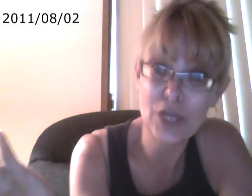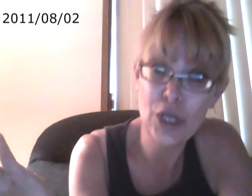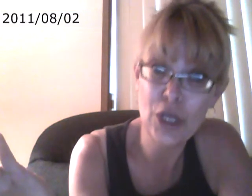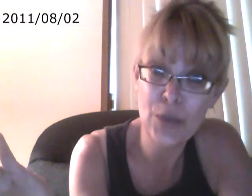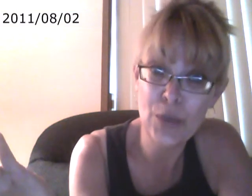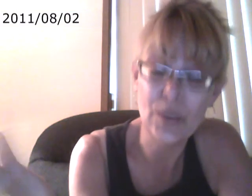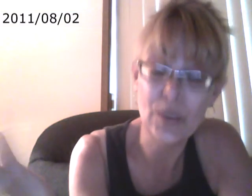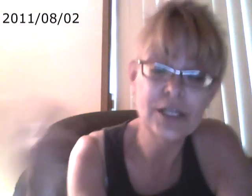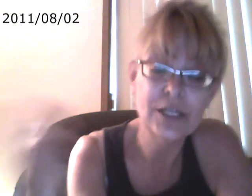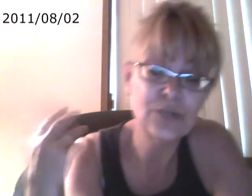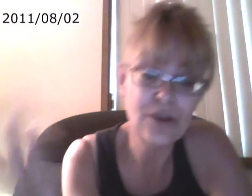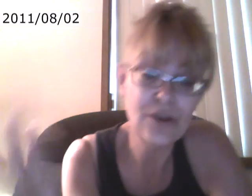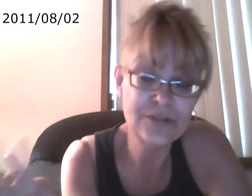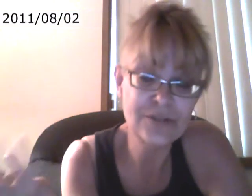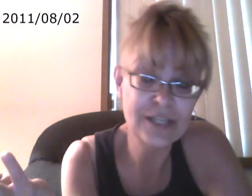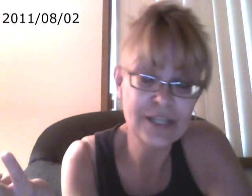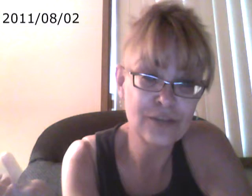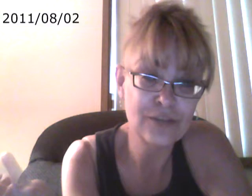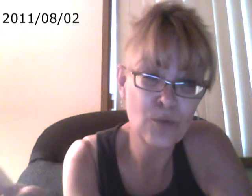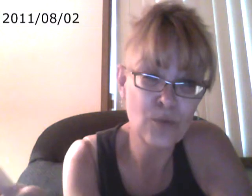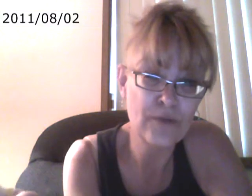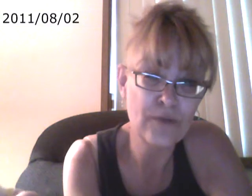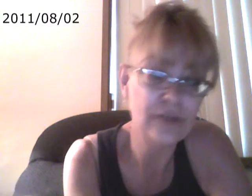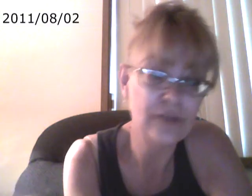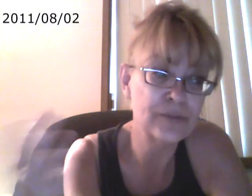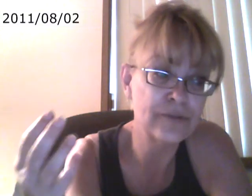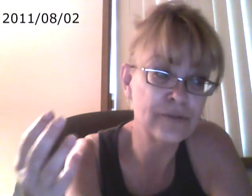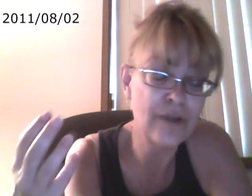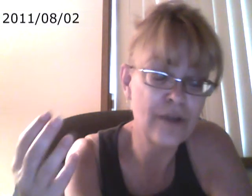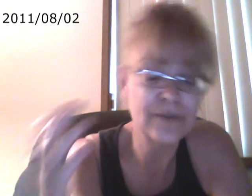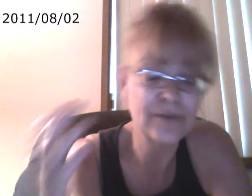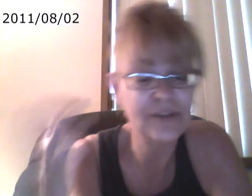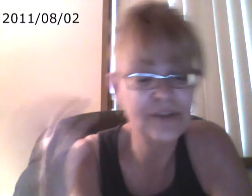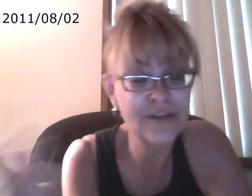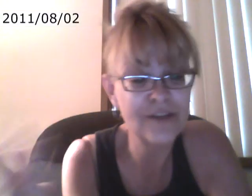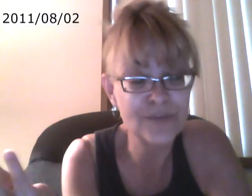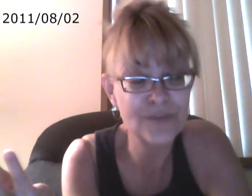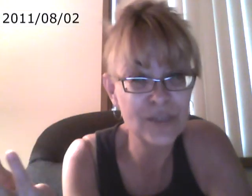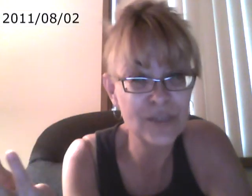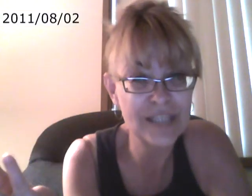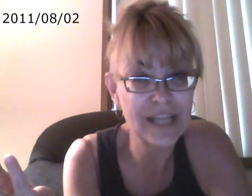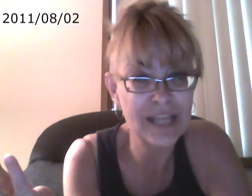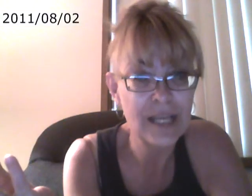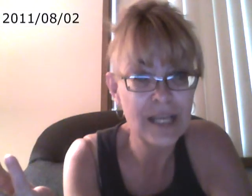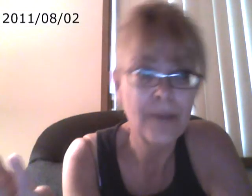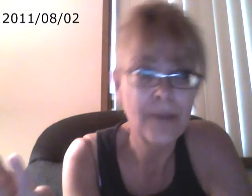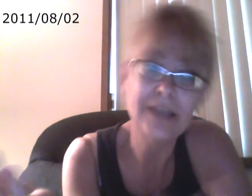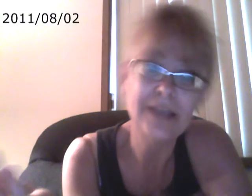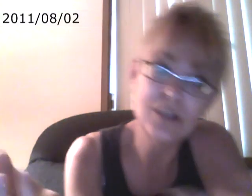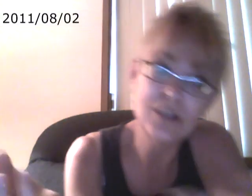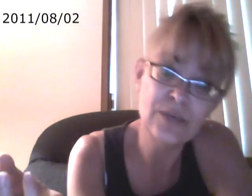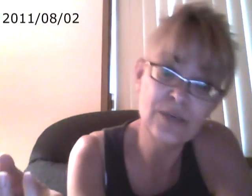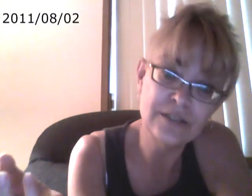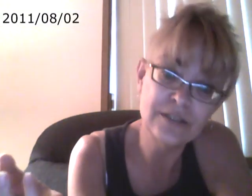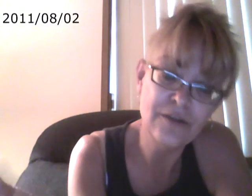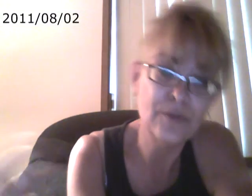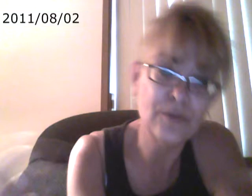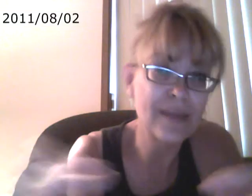No. So a doctor saying that they're more valuable than a farmer, the doctor's more insane, but so is the farmer. They